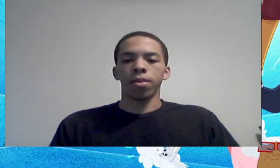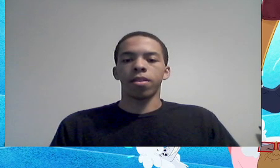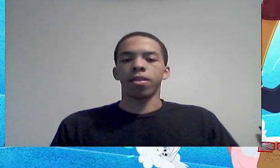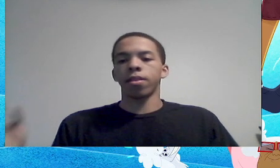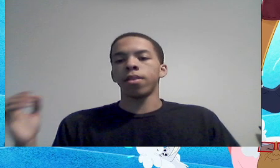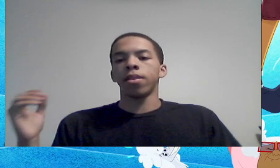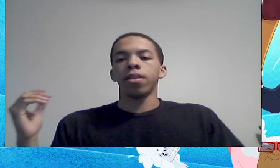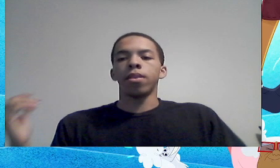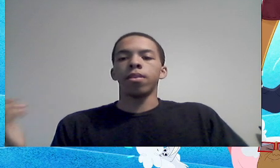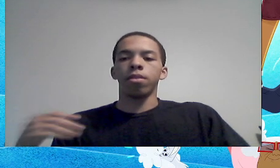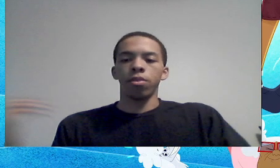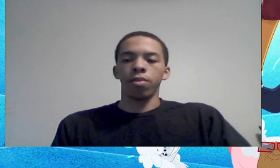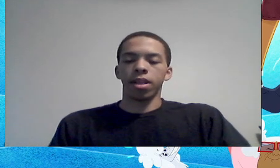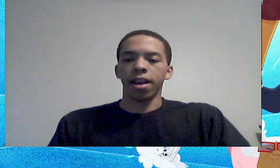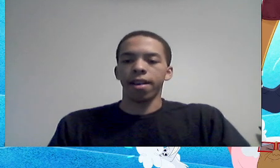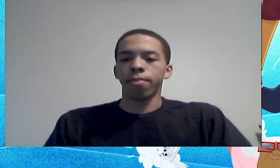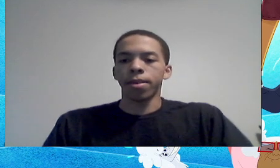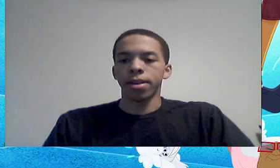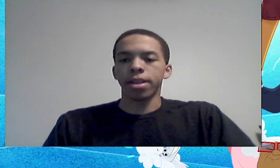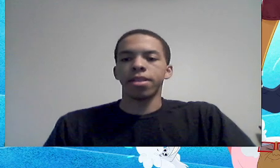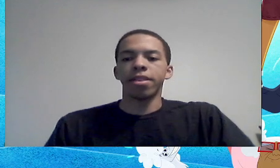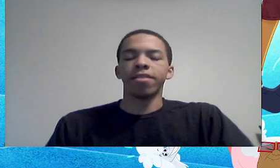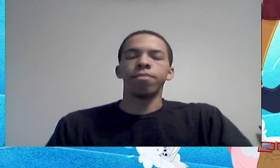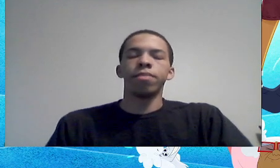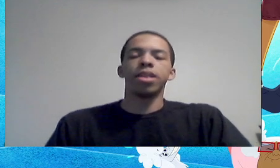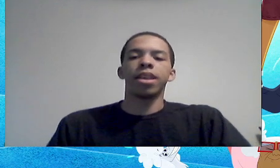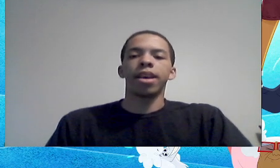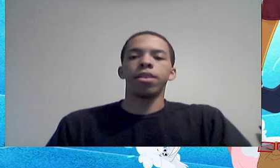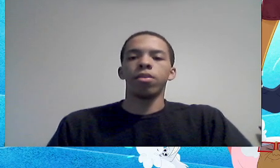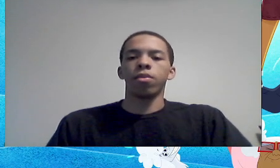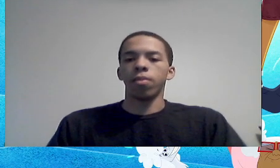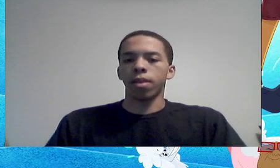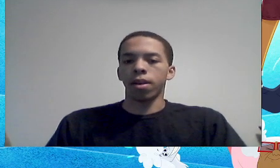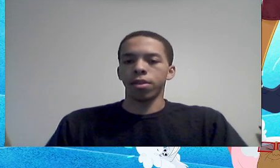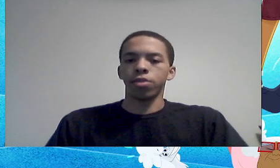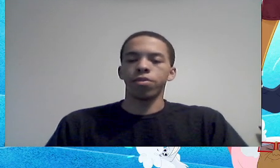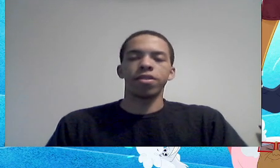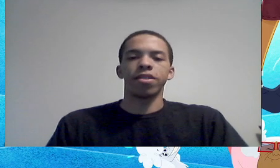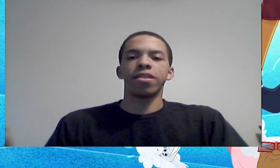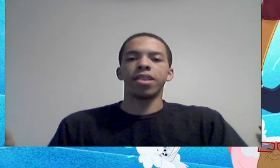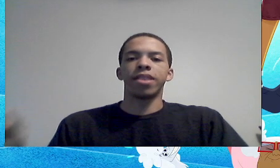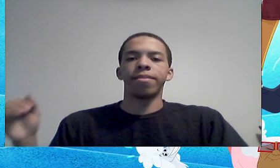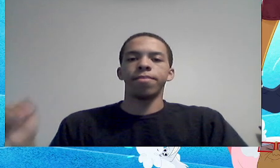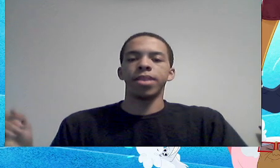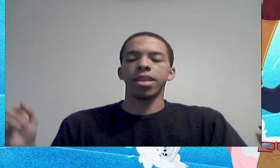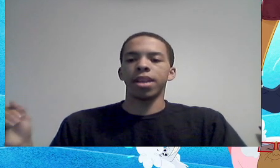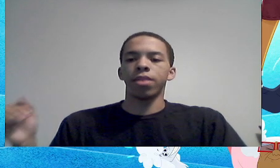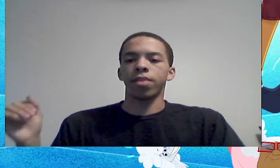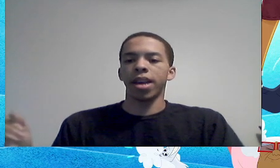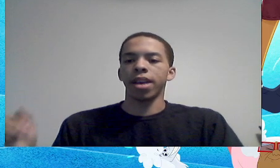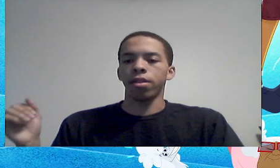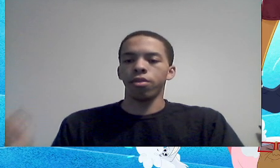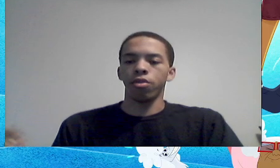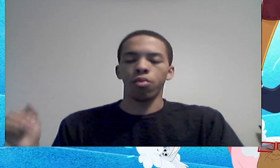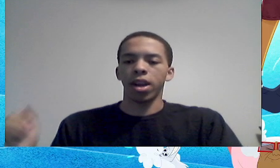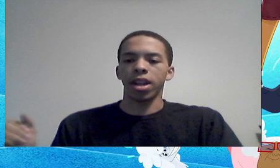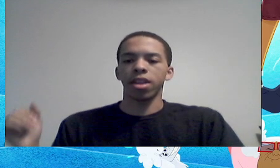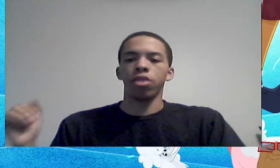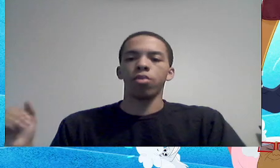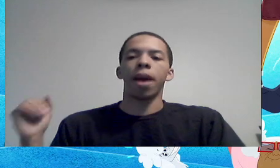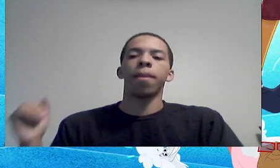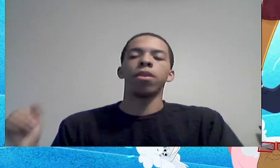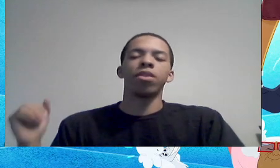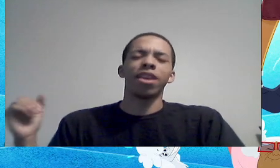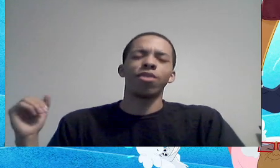able to do in life, but it doesn't mean that you are useless, it doesn't mean that you can't do